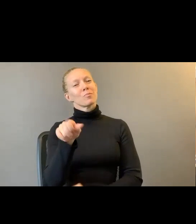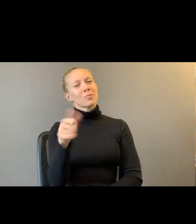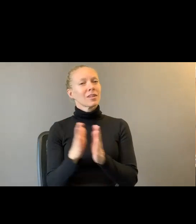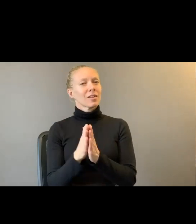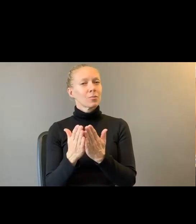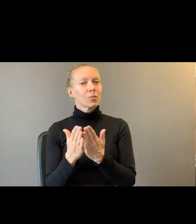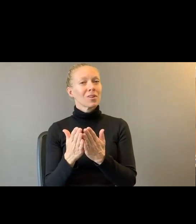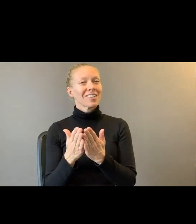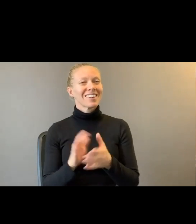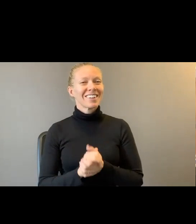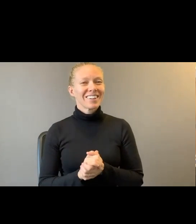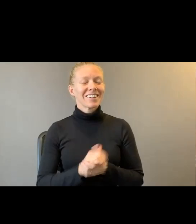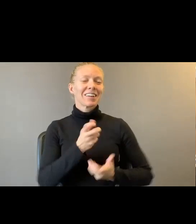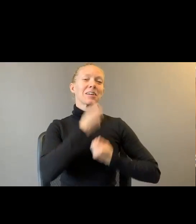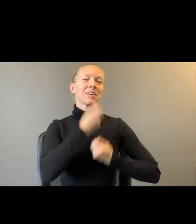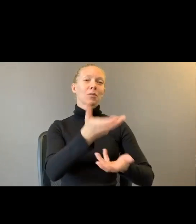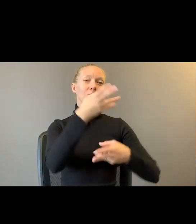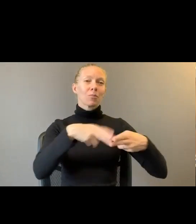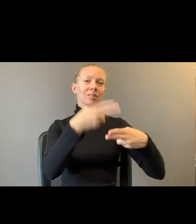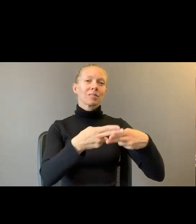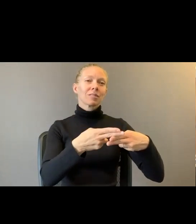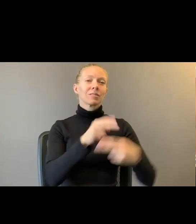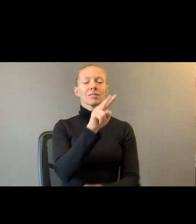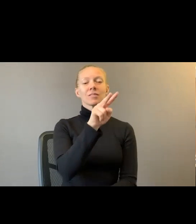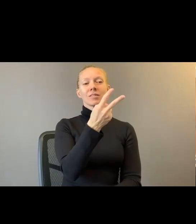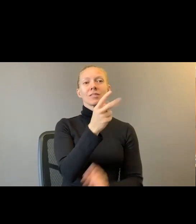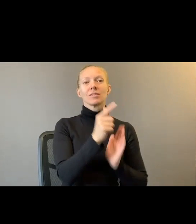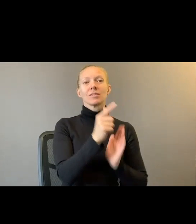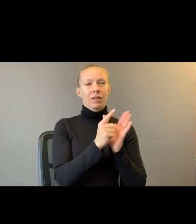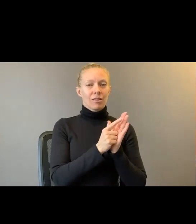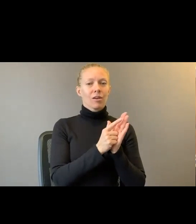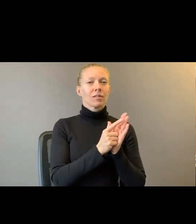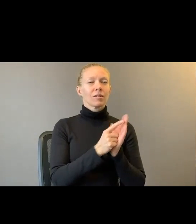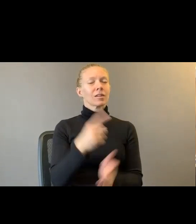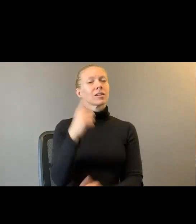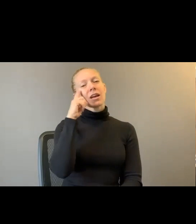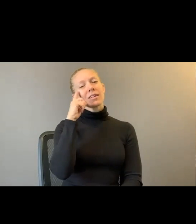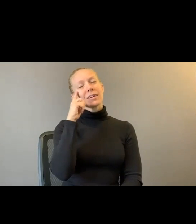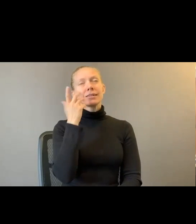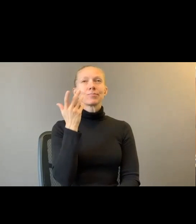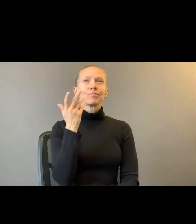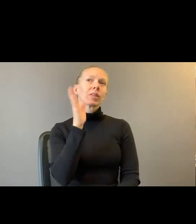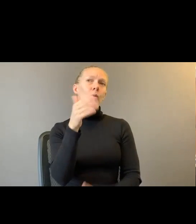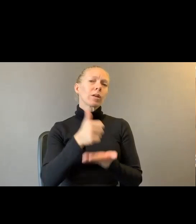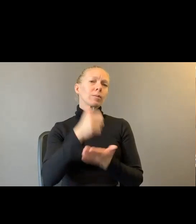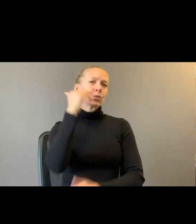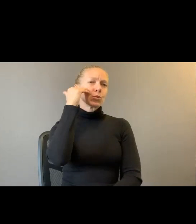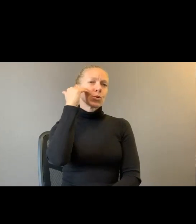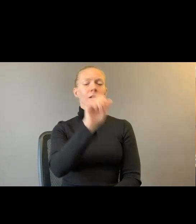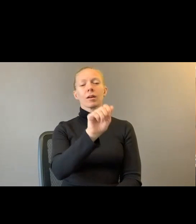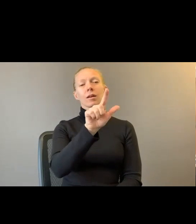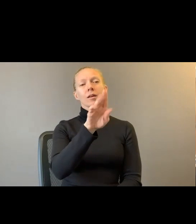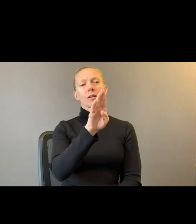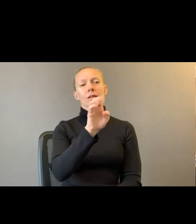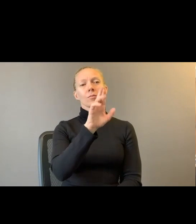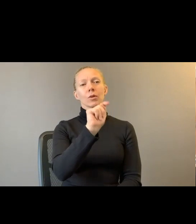this poem is called Second Law. And I think it's useful to know that Albert Murray once